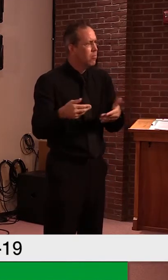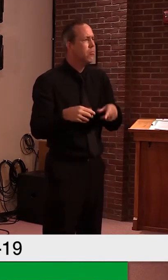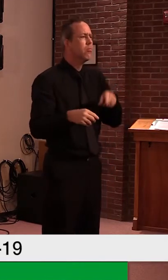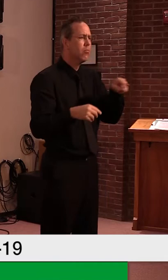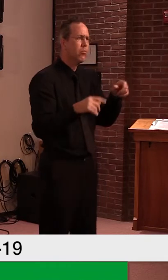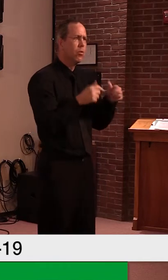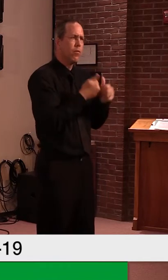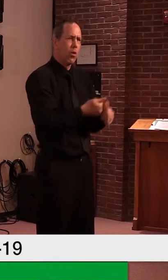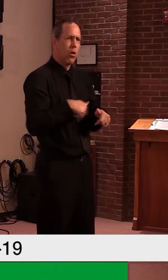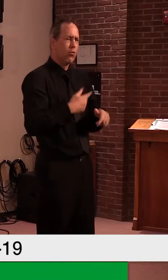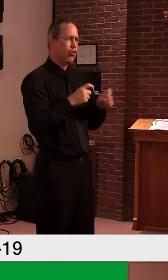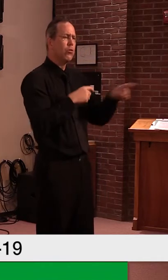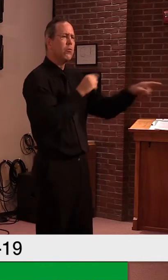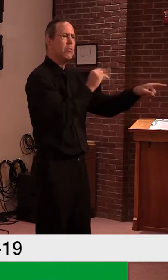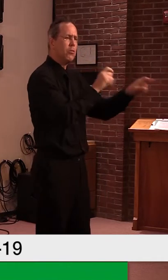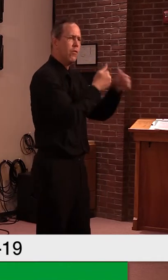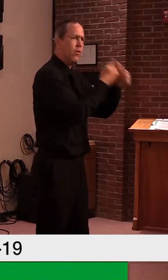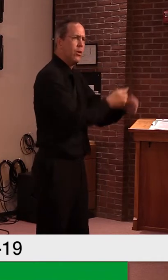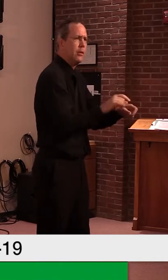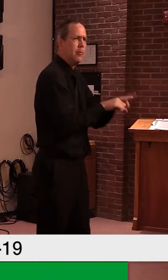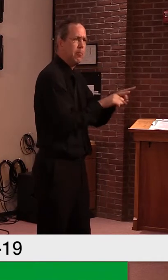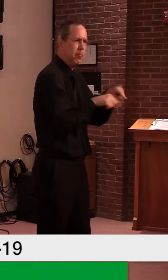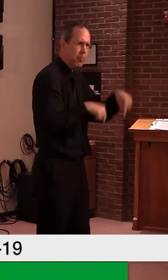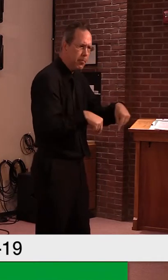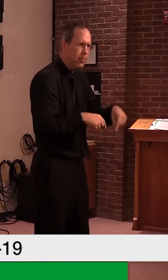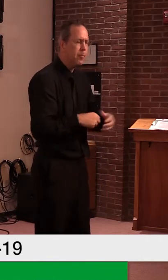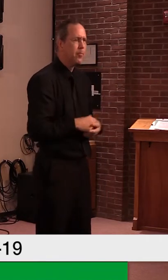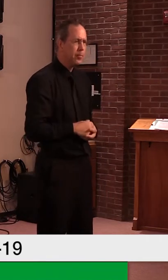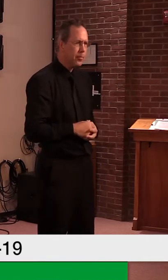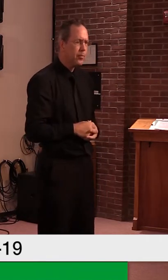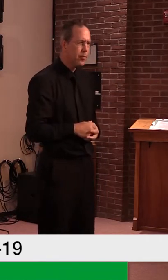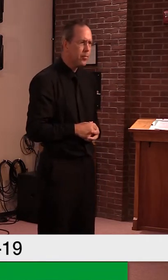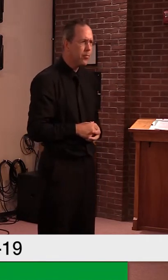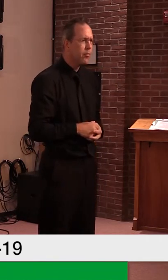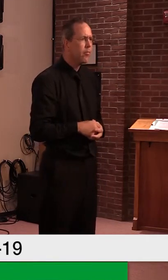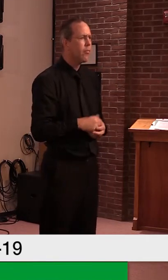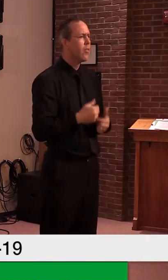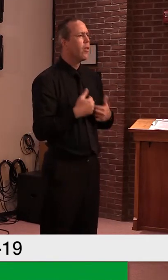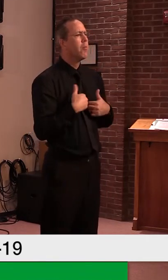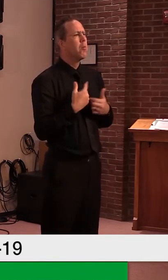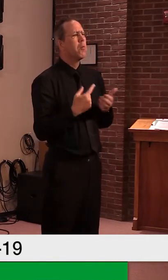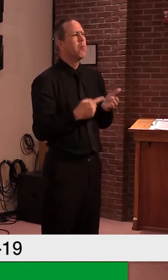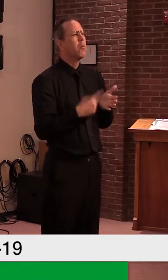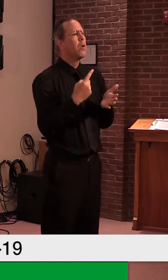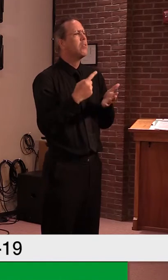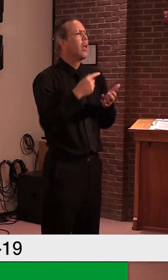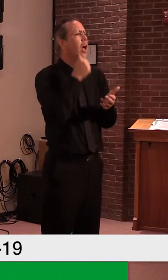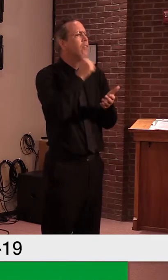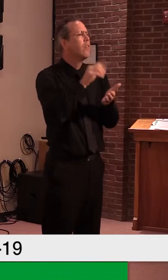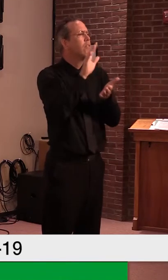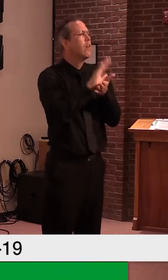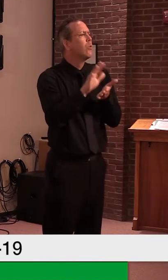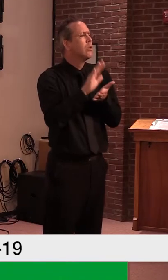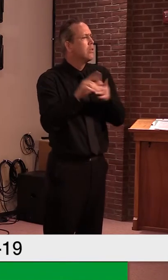that, um, you know, once every, it would be five or six weeks, we would be testing that whole facility. We,